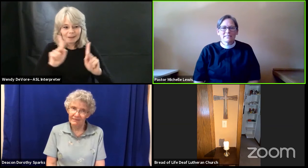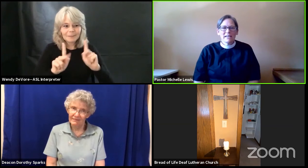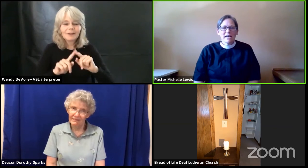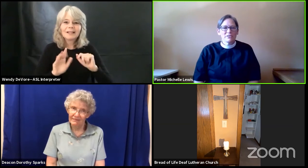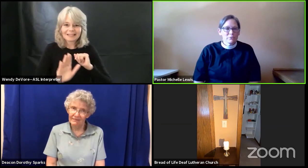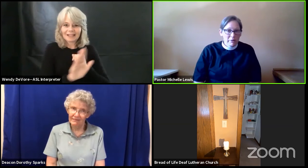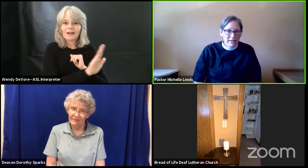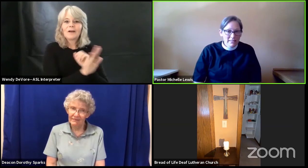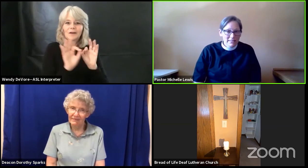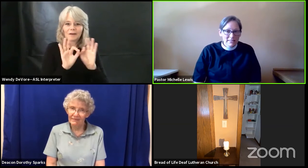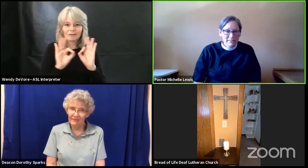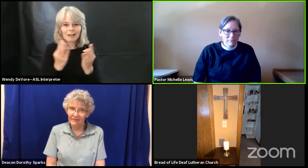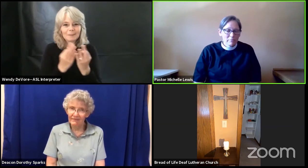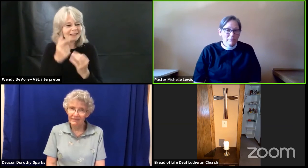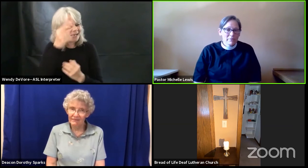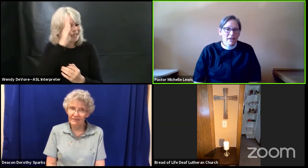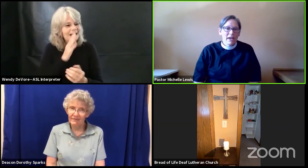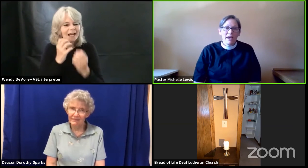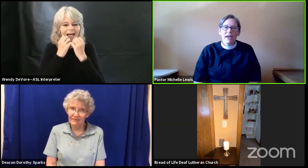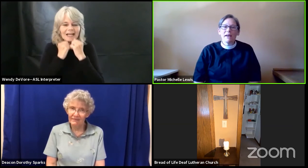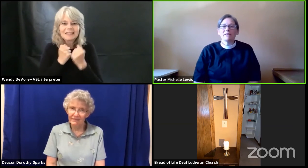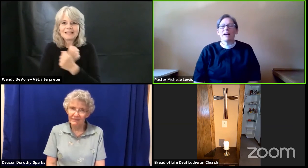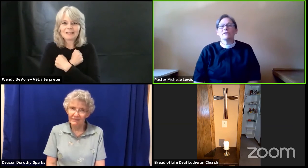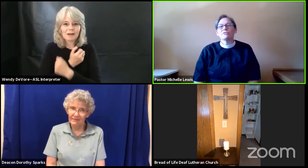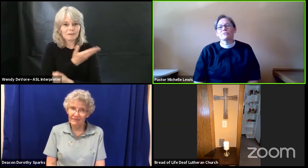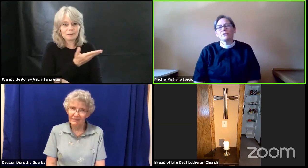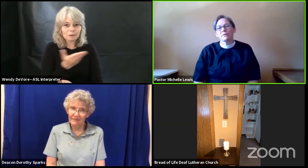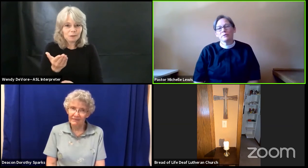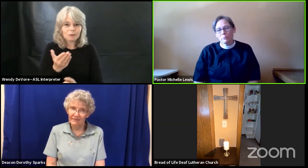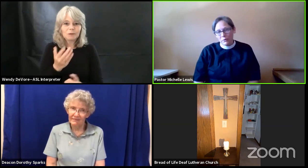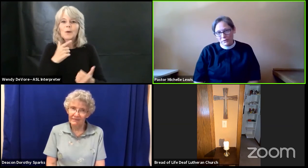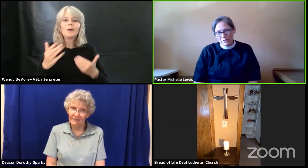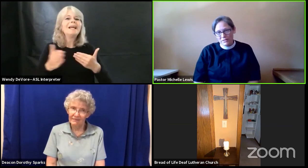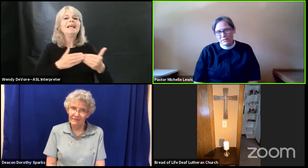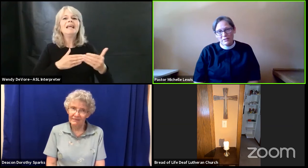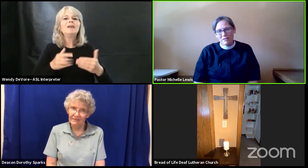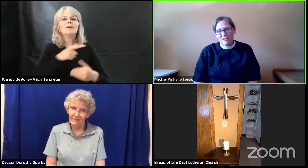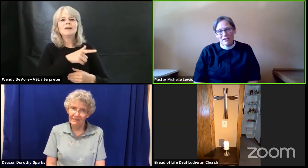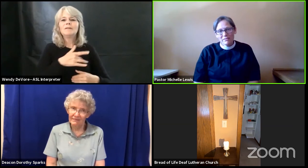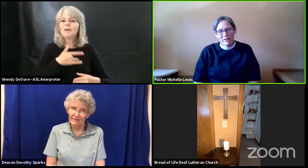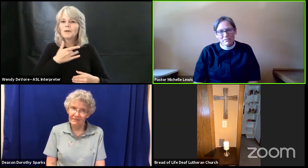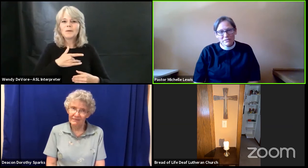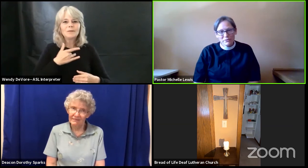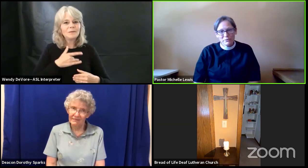at your best and at your very worst god loves you